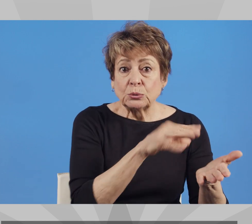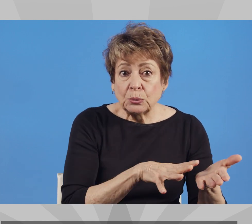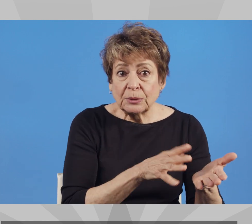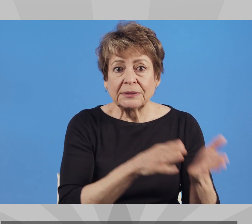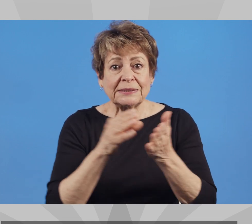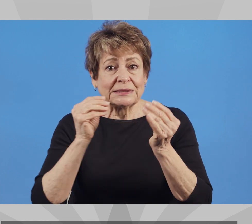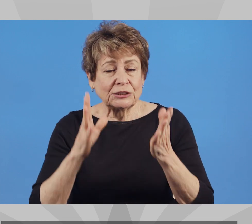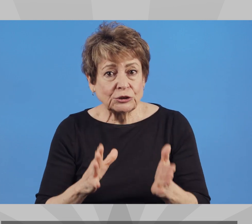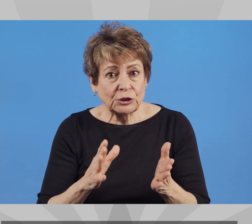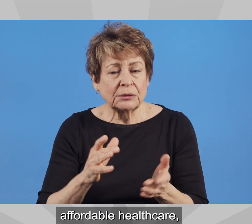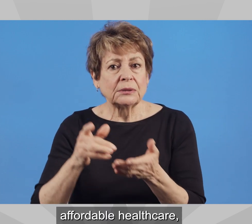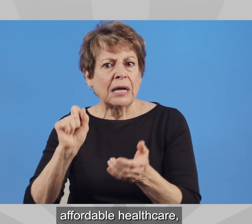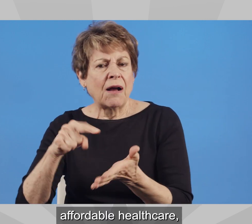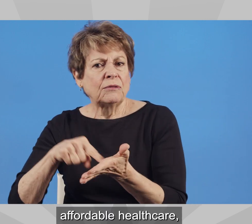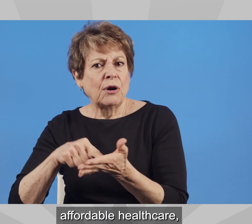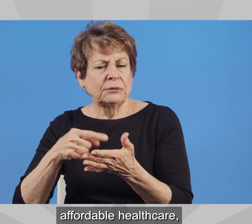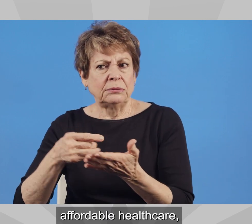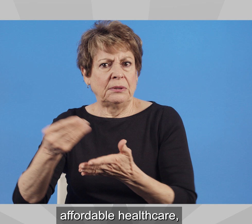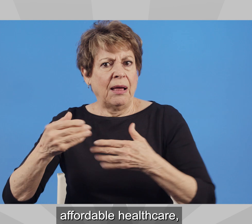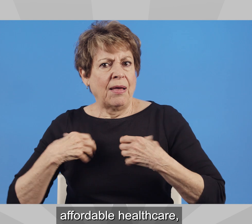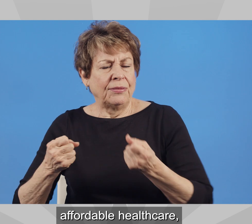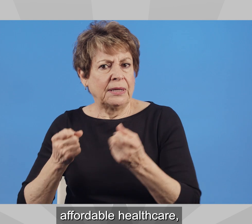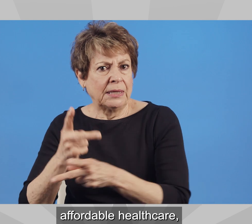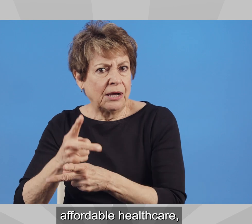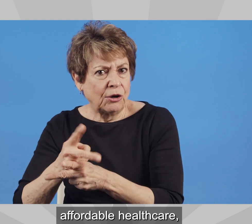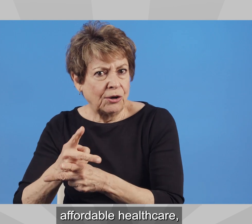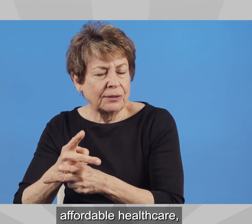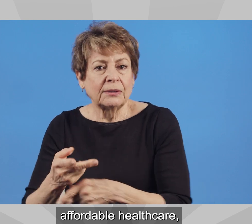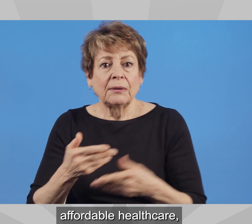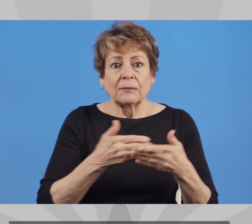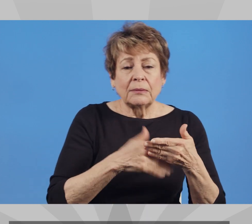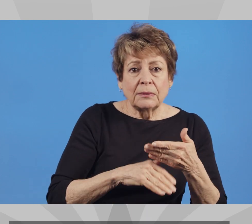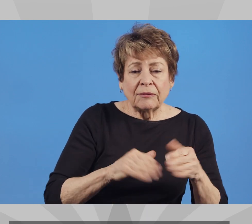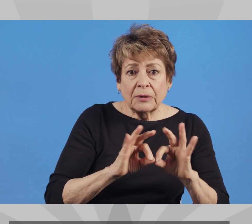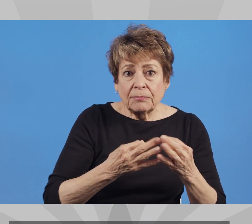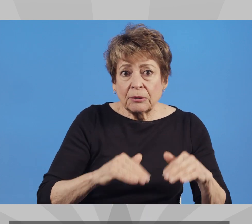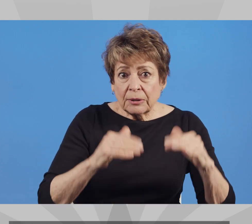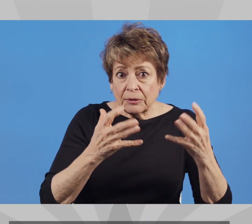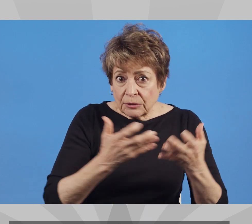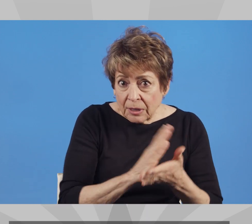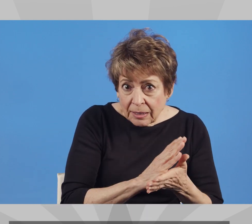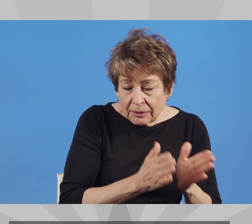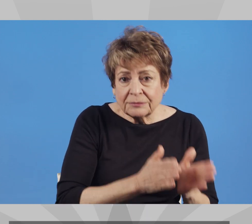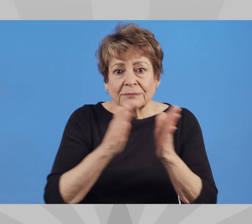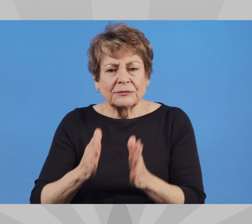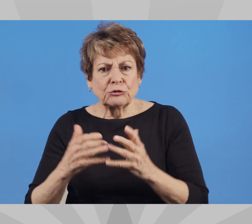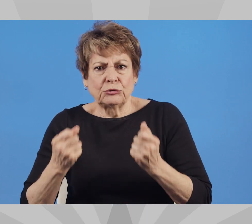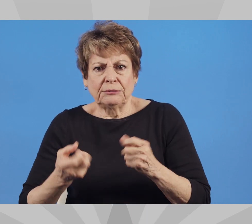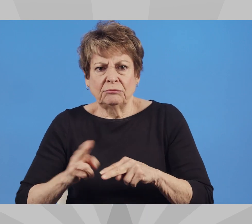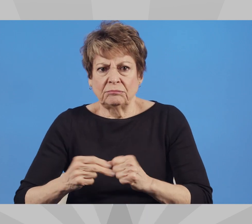students and teachers, affordable health care, reproductive rights, and strengthening the state's economy.